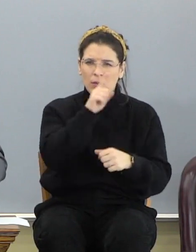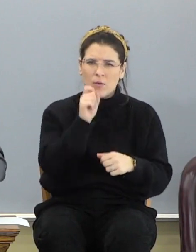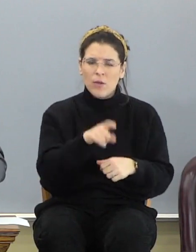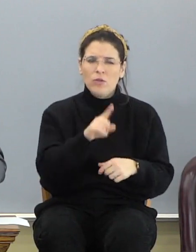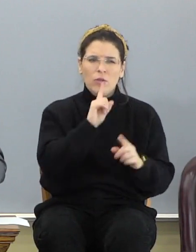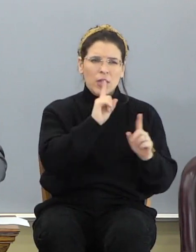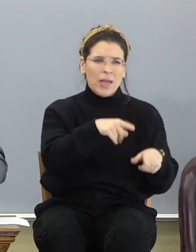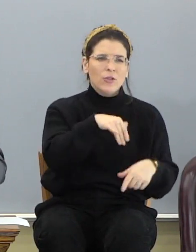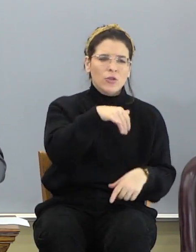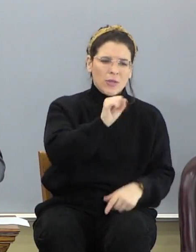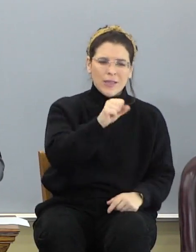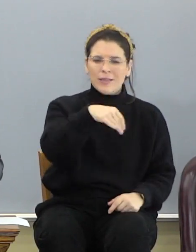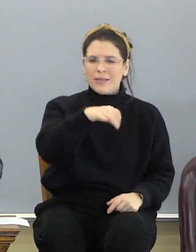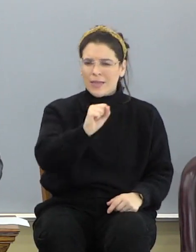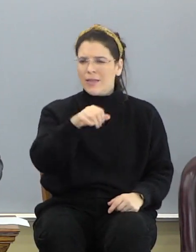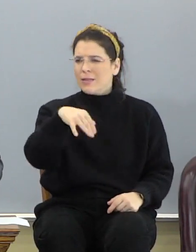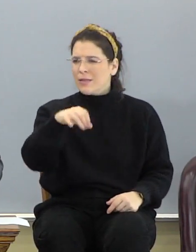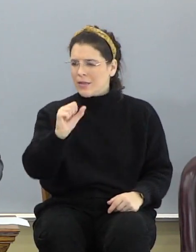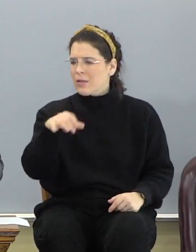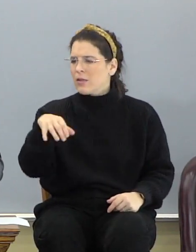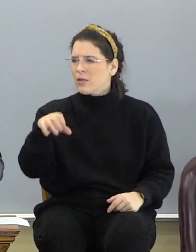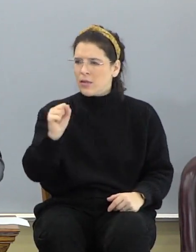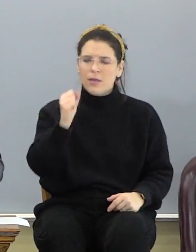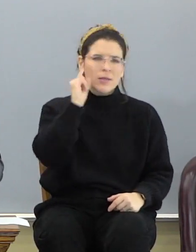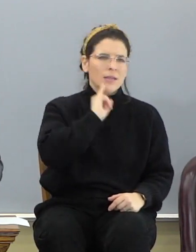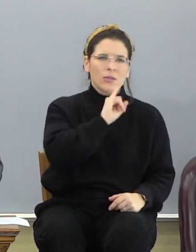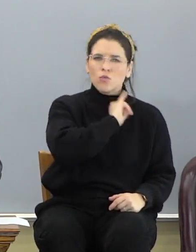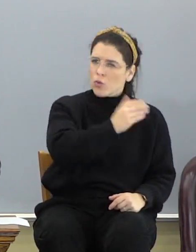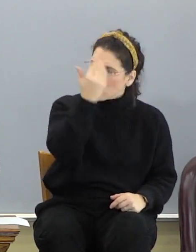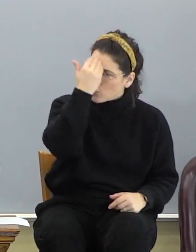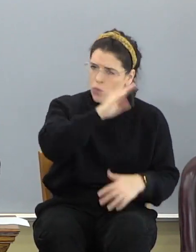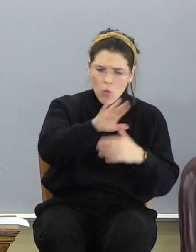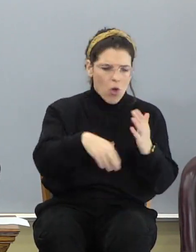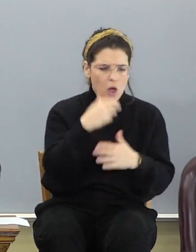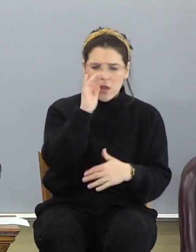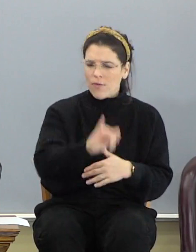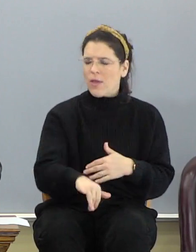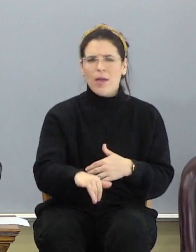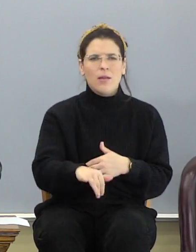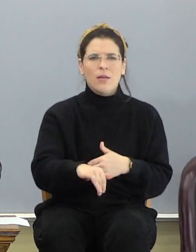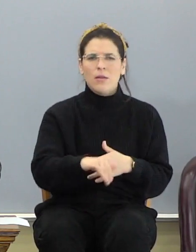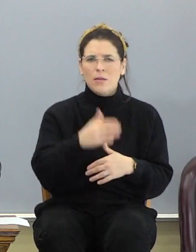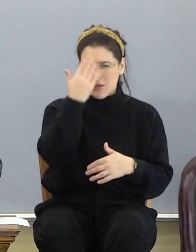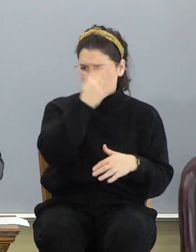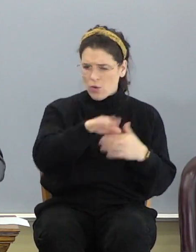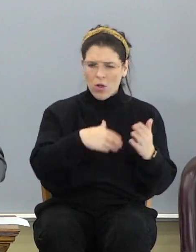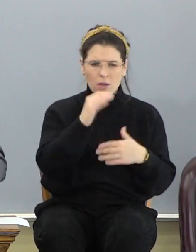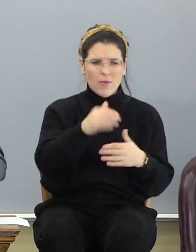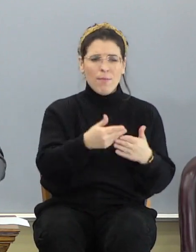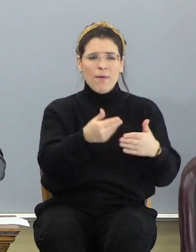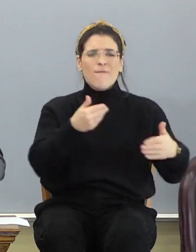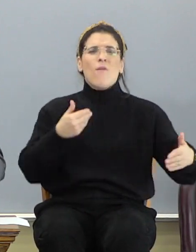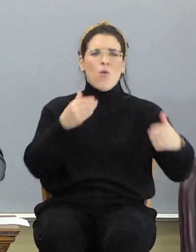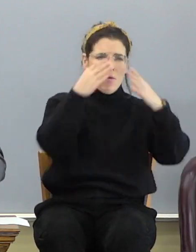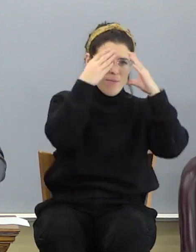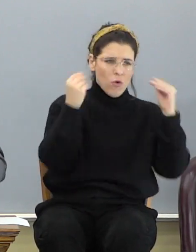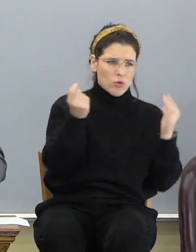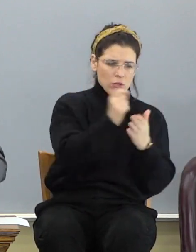answer is yes. Israel knew all of those things. They knew all of that before Moses wrote Genesis.